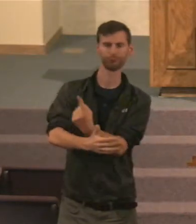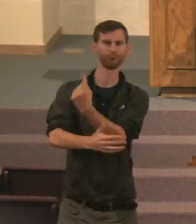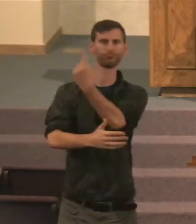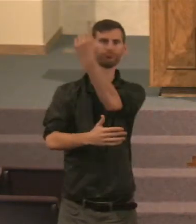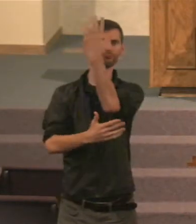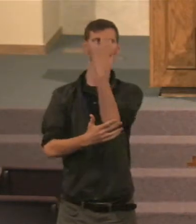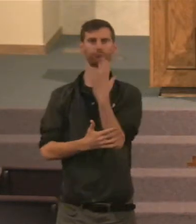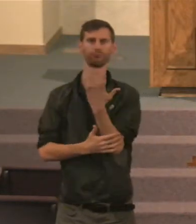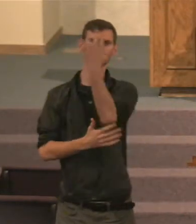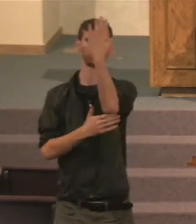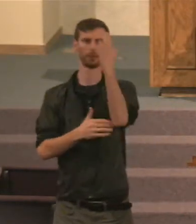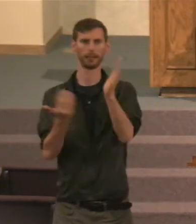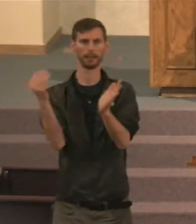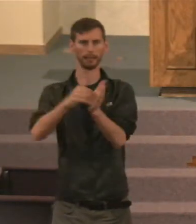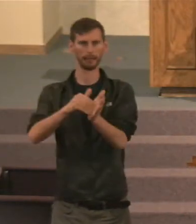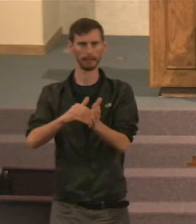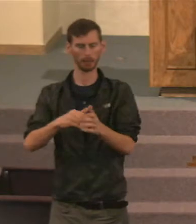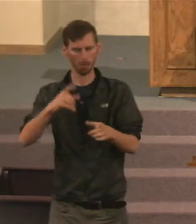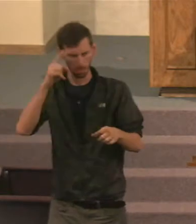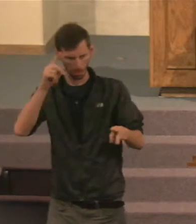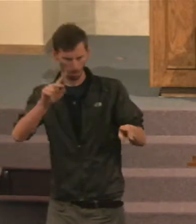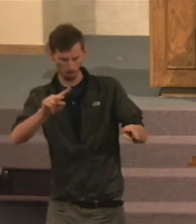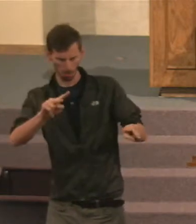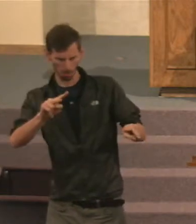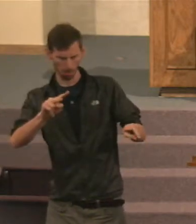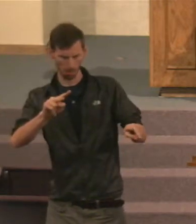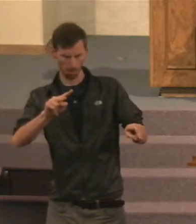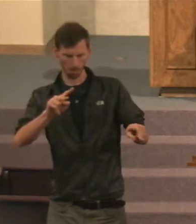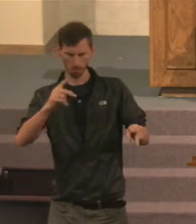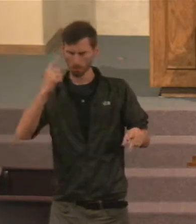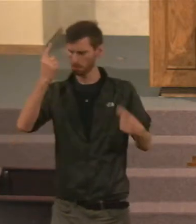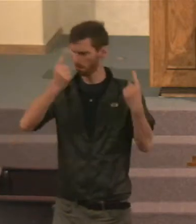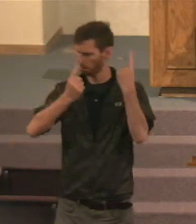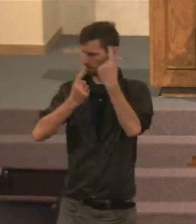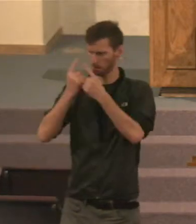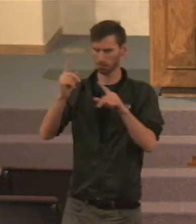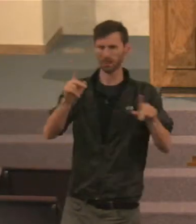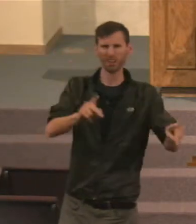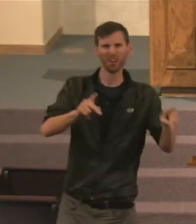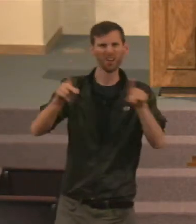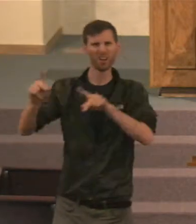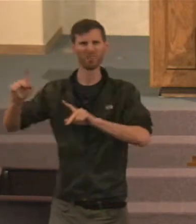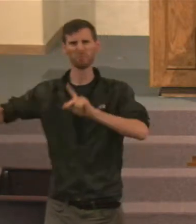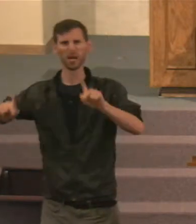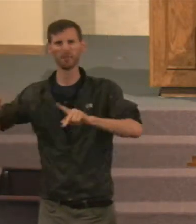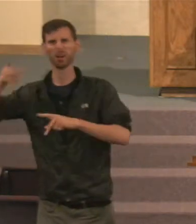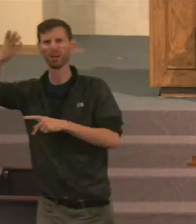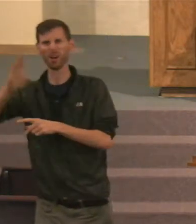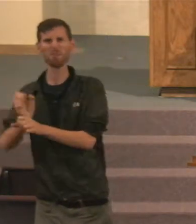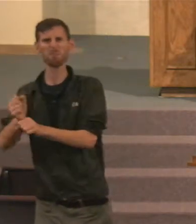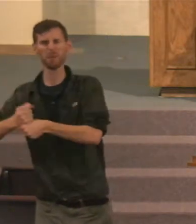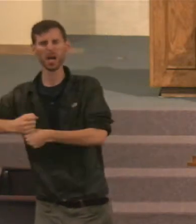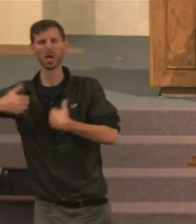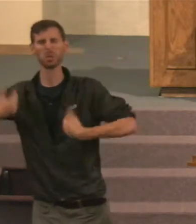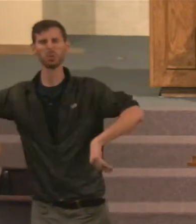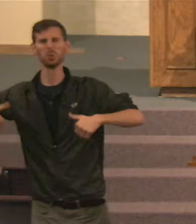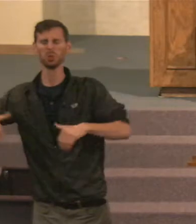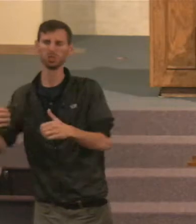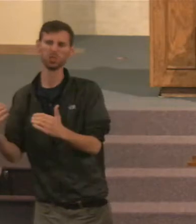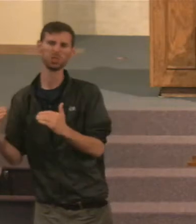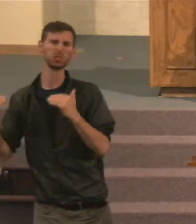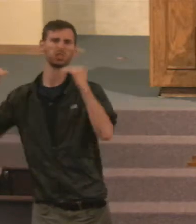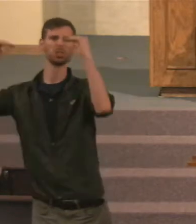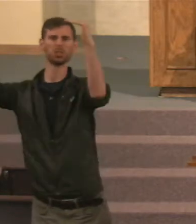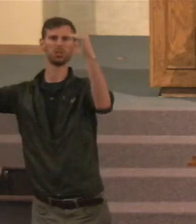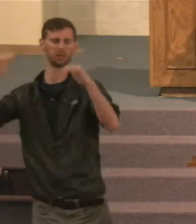that happen. And begin to, well, what about man? If man is the height of God's creation, surely God has something in mind for him that he will